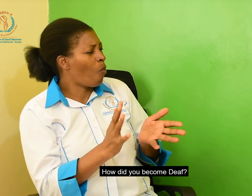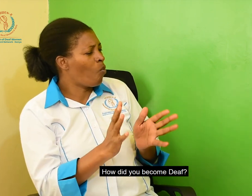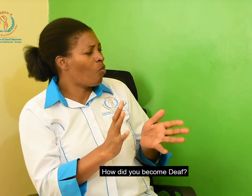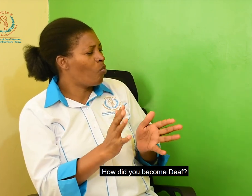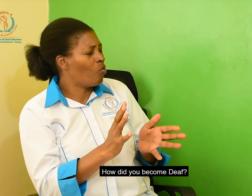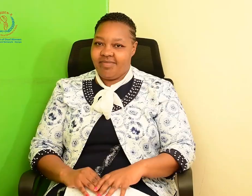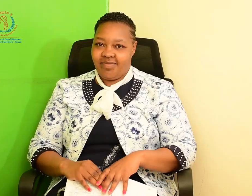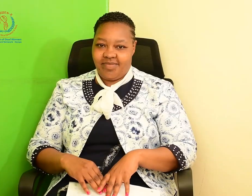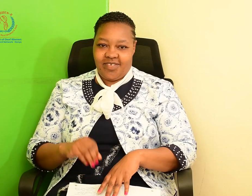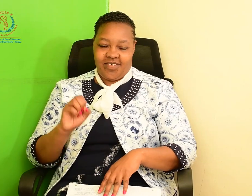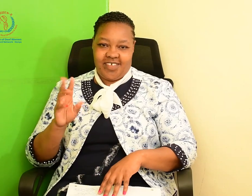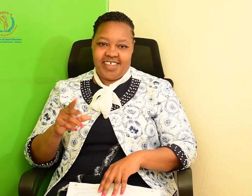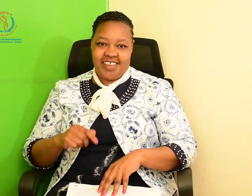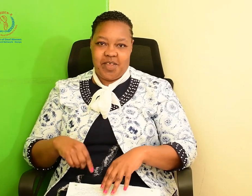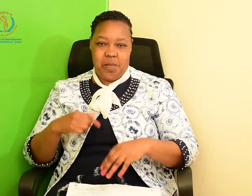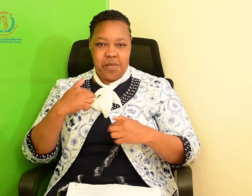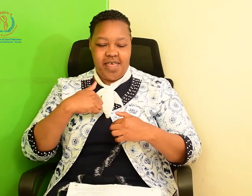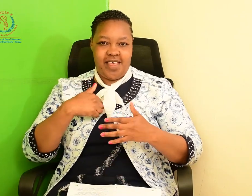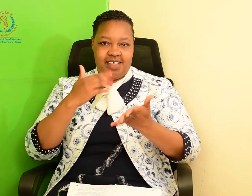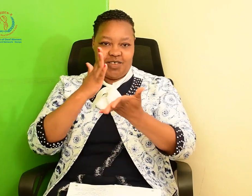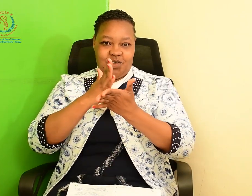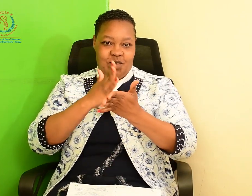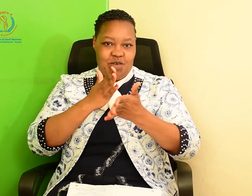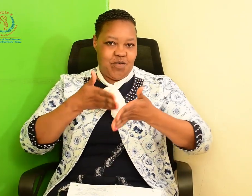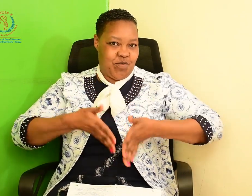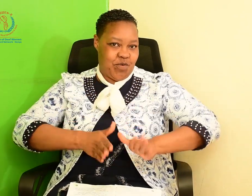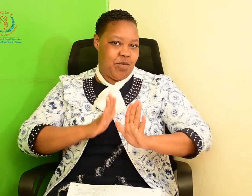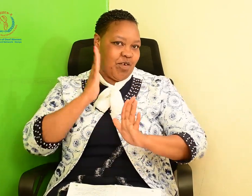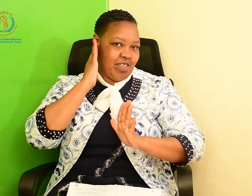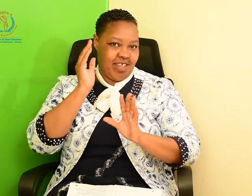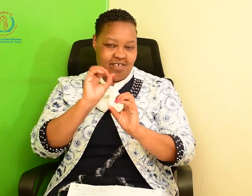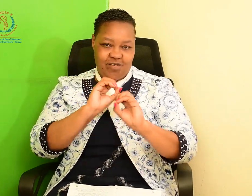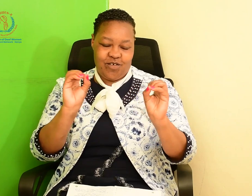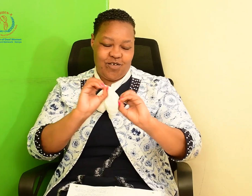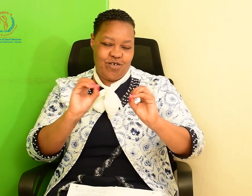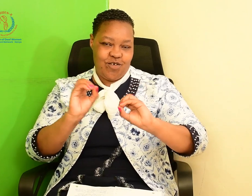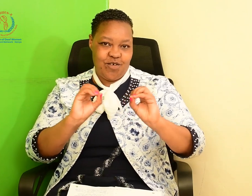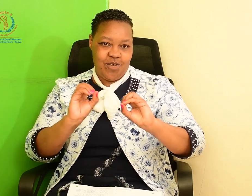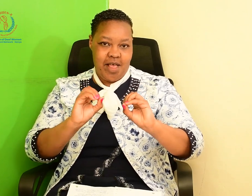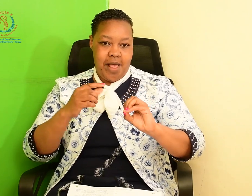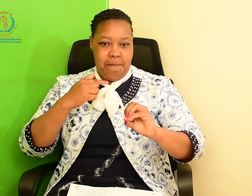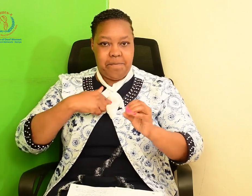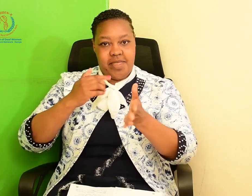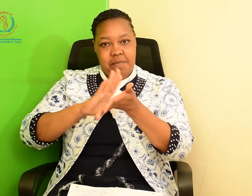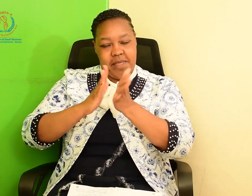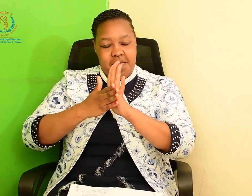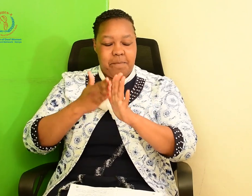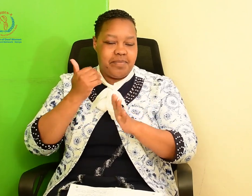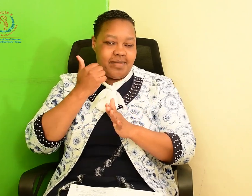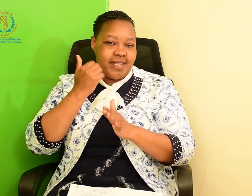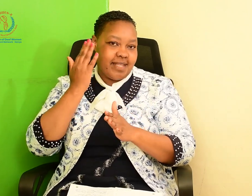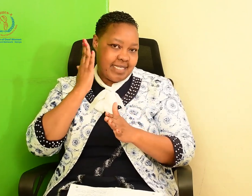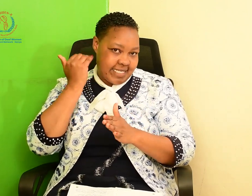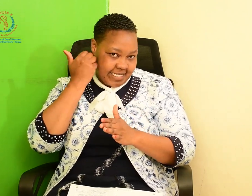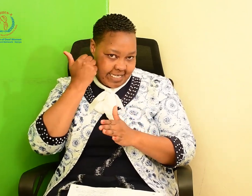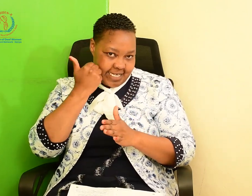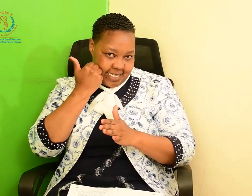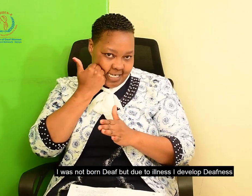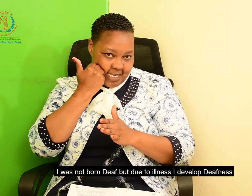How did you become deaf? Yeah, it's true. I was born deaf. Sorry about that. I wasn't born deaf,